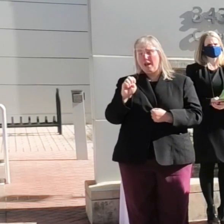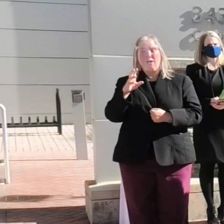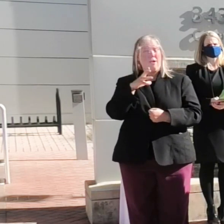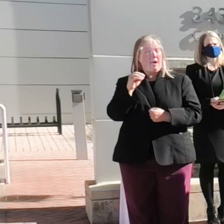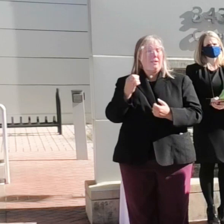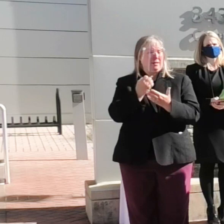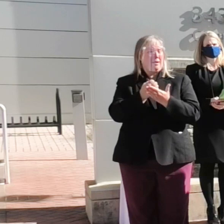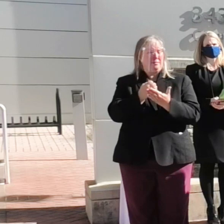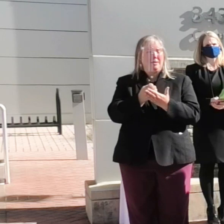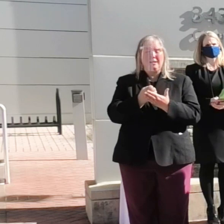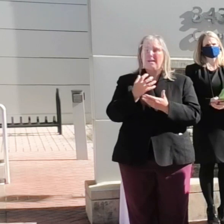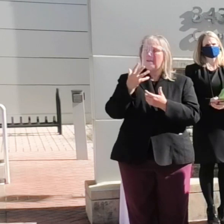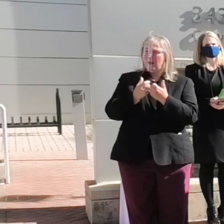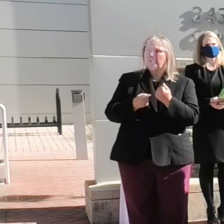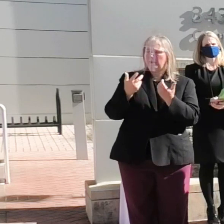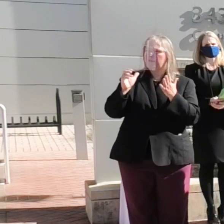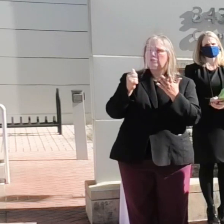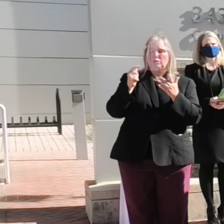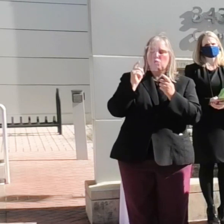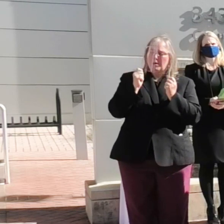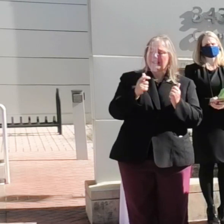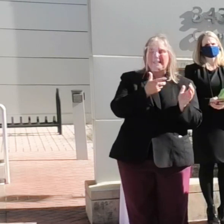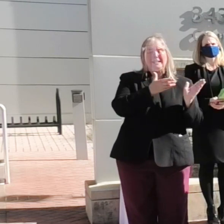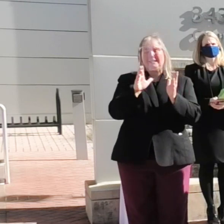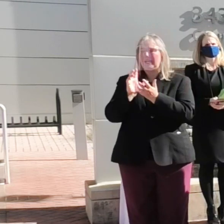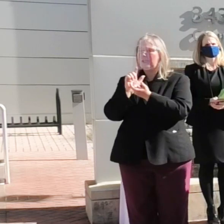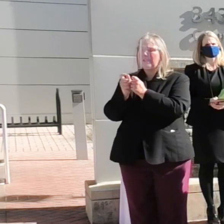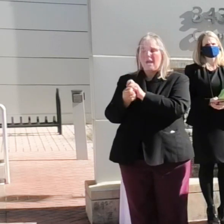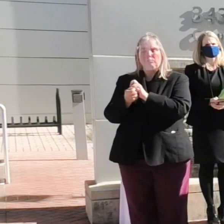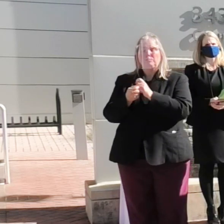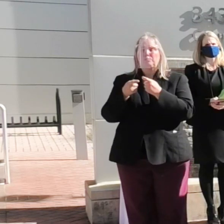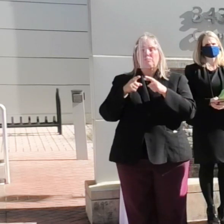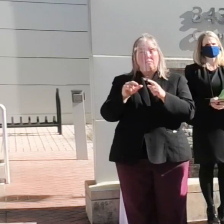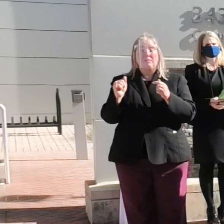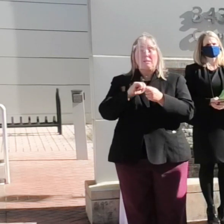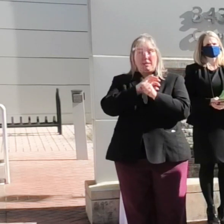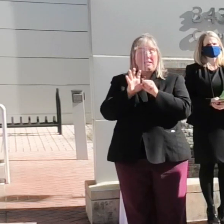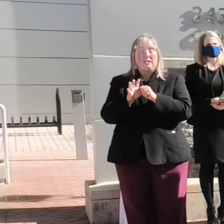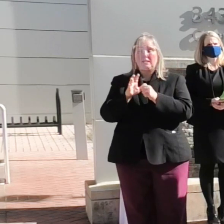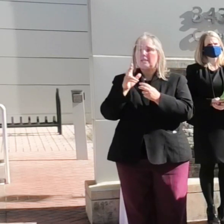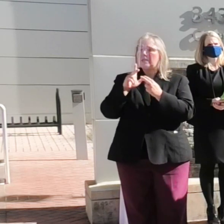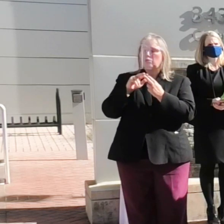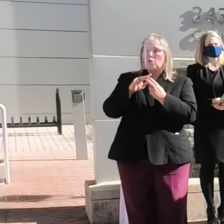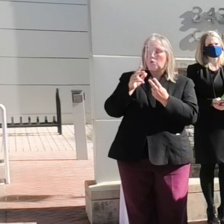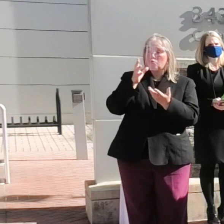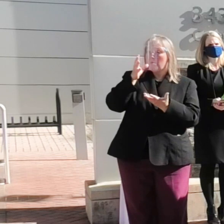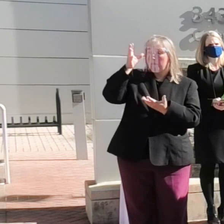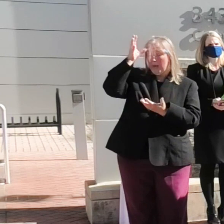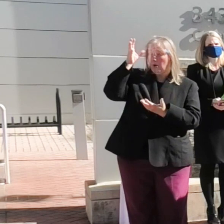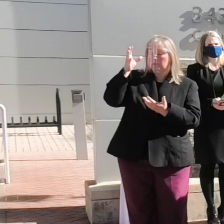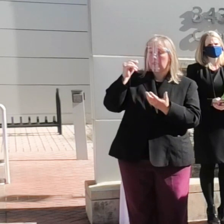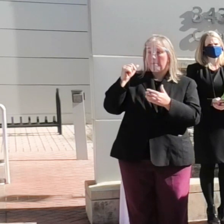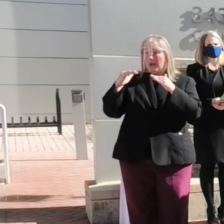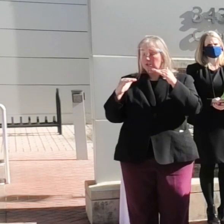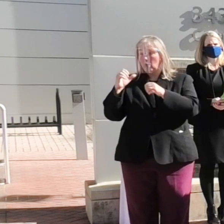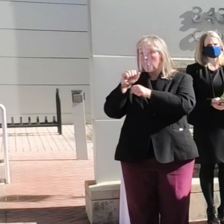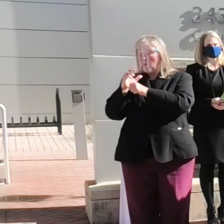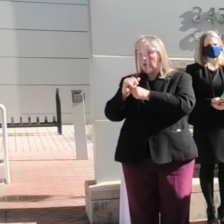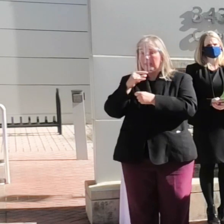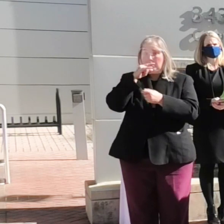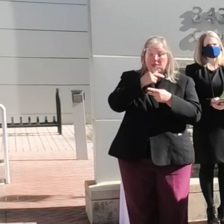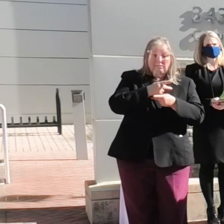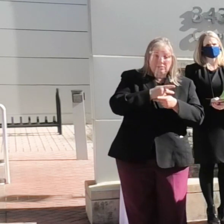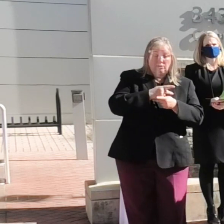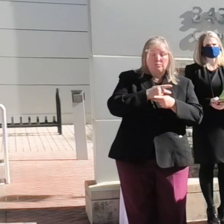Everyone has had to quickly adapt during this pandemic, whether you're a parent balancing work and childcare, a small